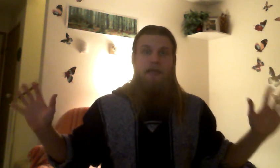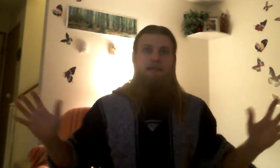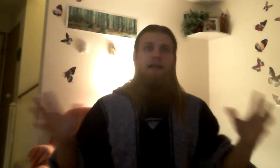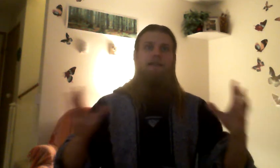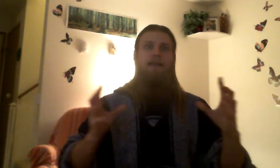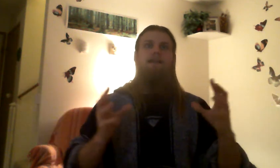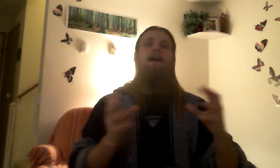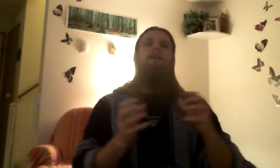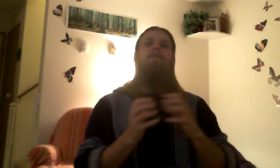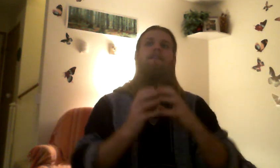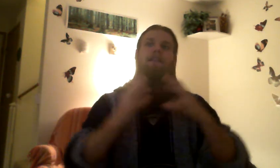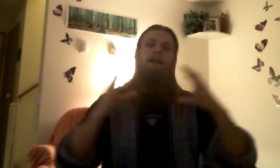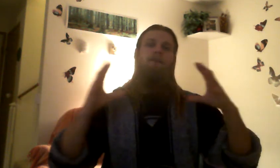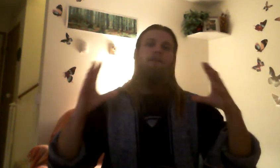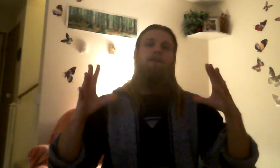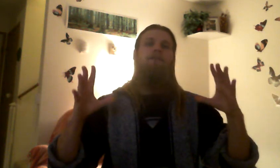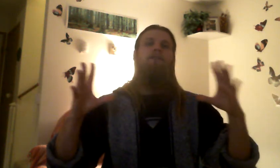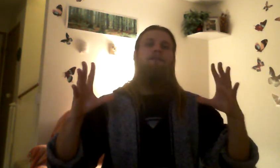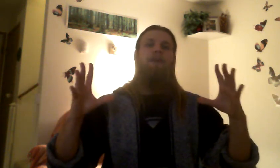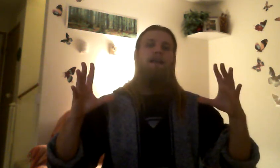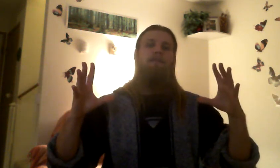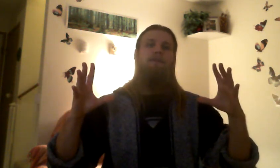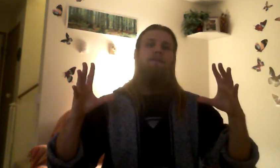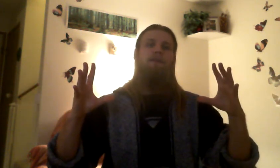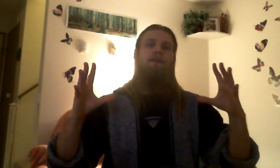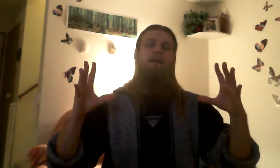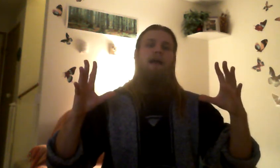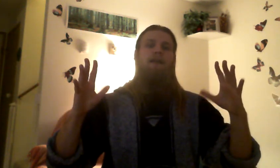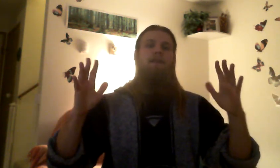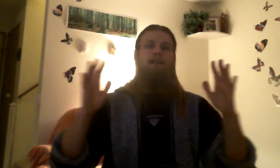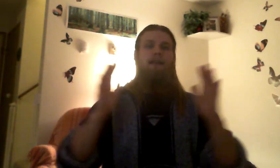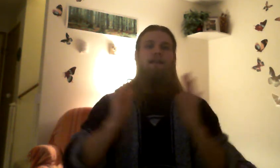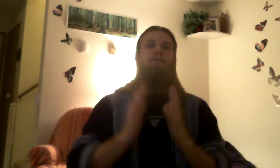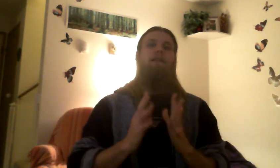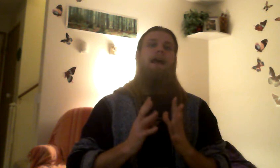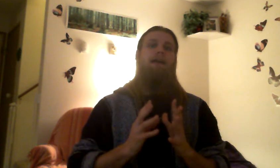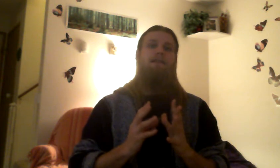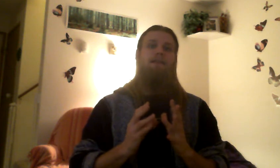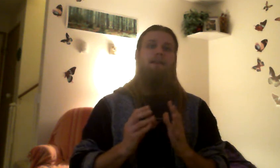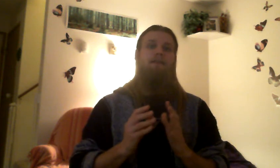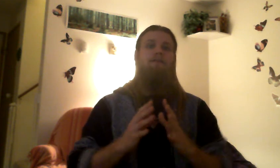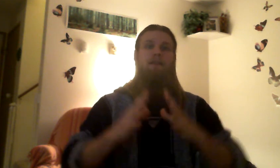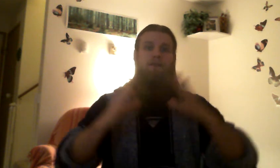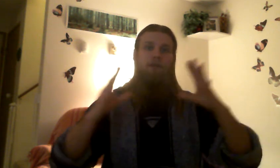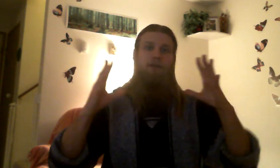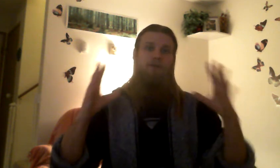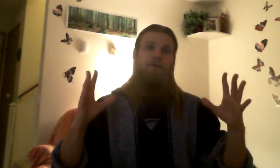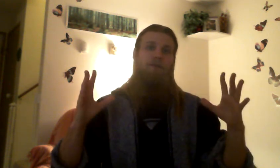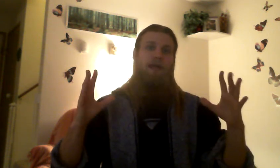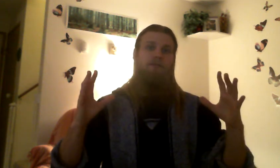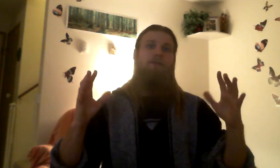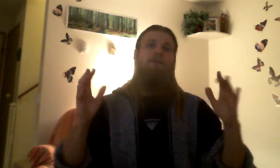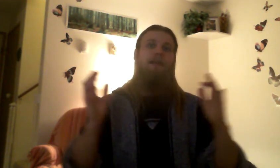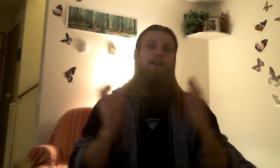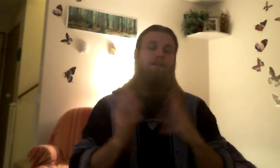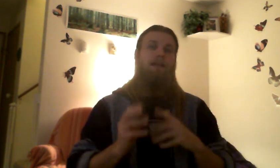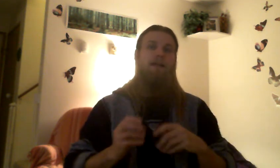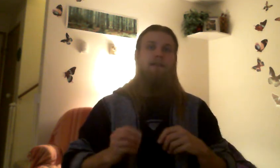It's kind of like filling up a balloon to its maximum. And then letting it relax. And then filling the balloon up to its maximum and letting it relax.